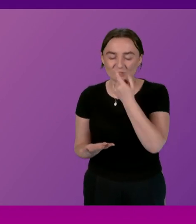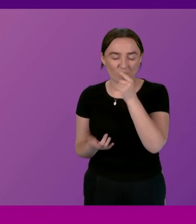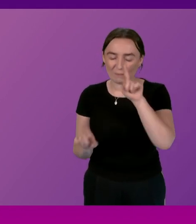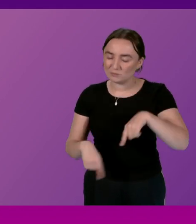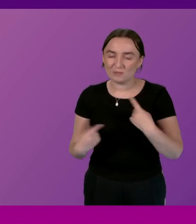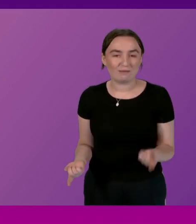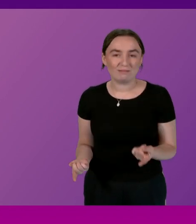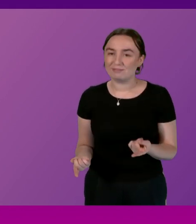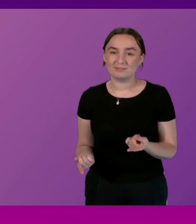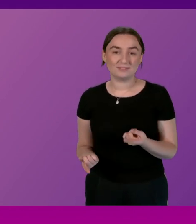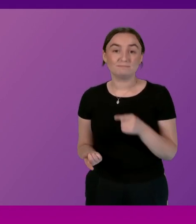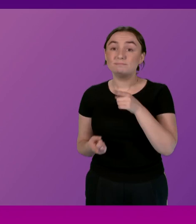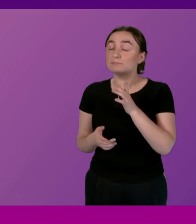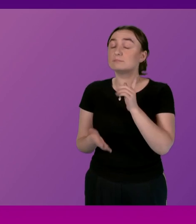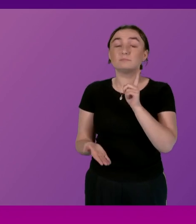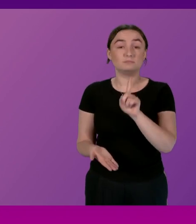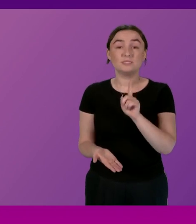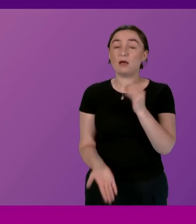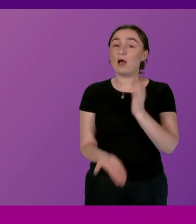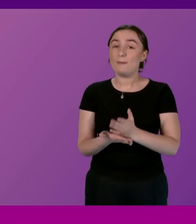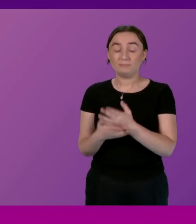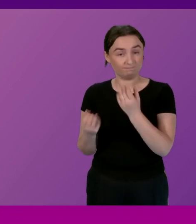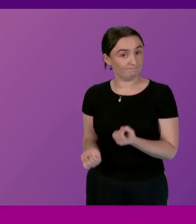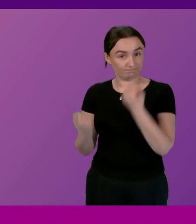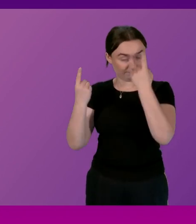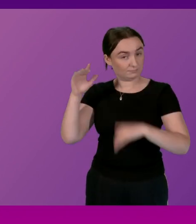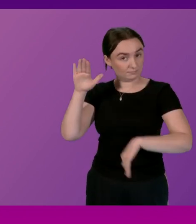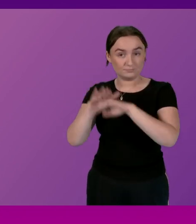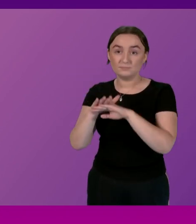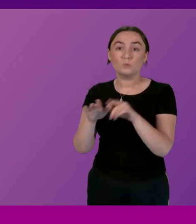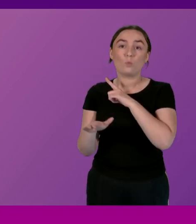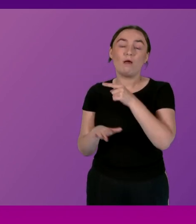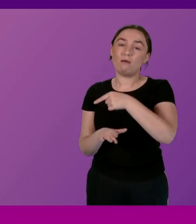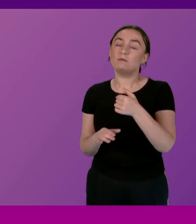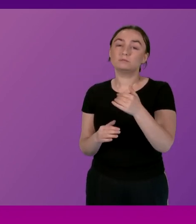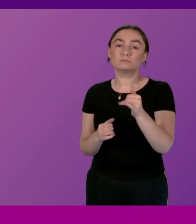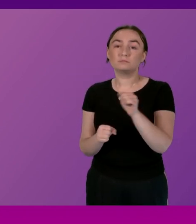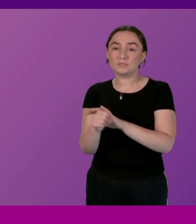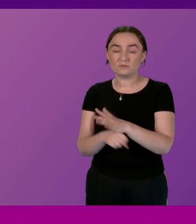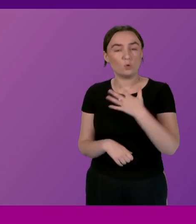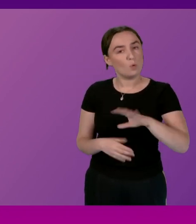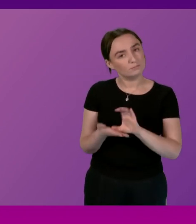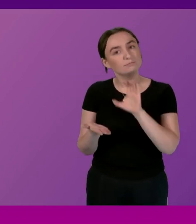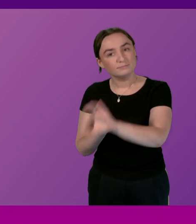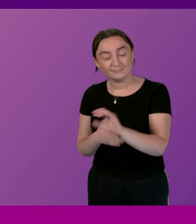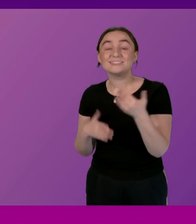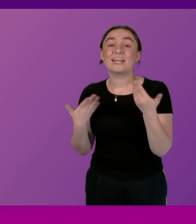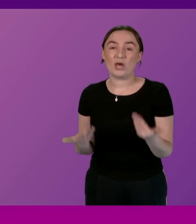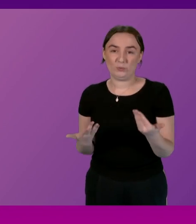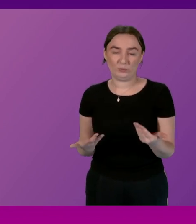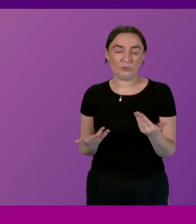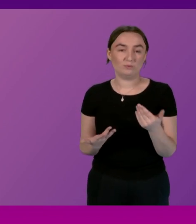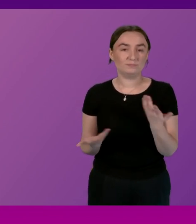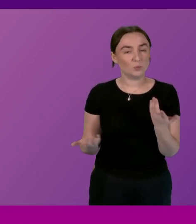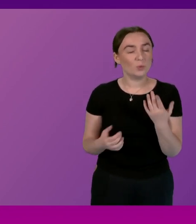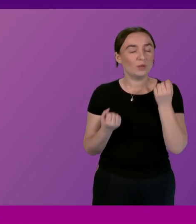completely understand why the sector would want us to make that investment now so I do hear